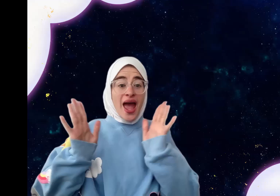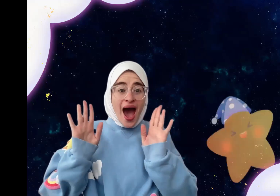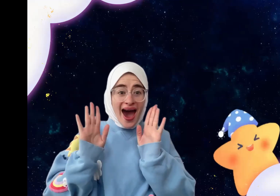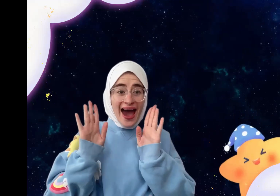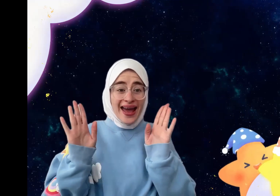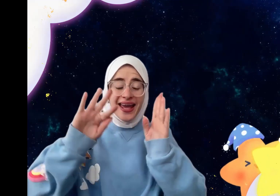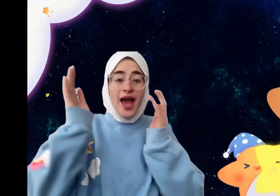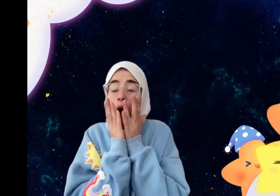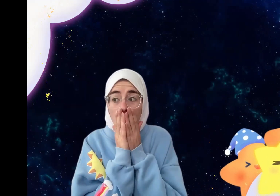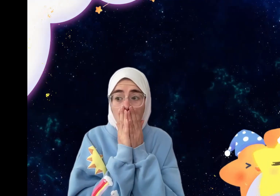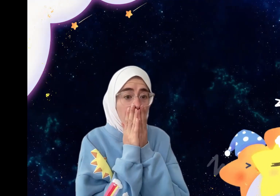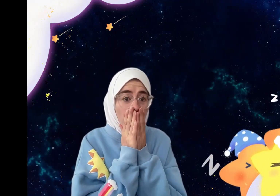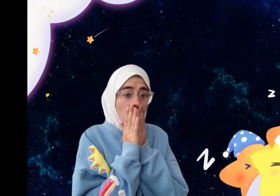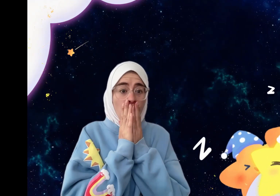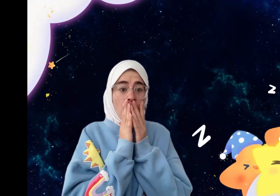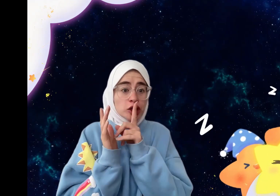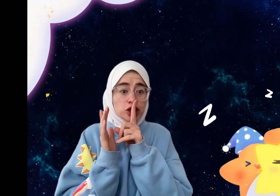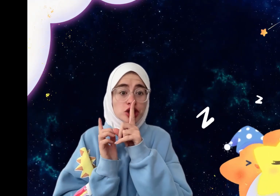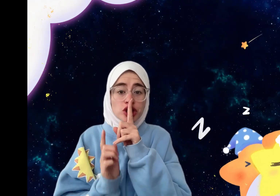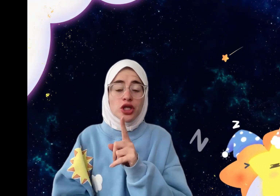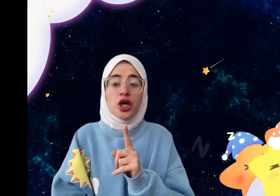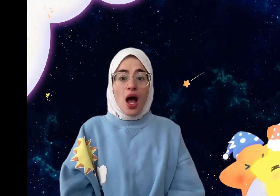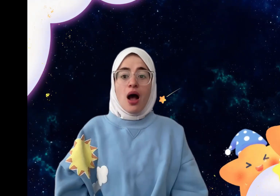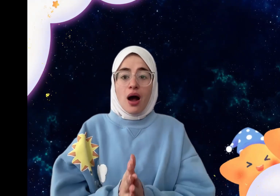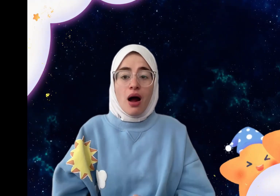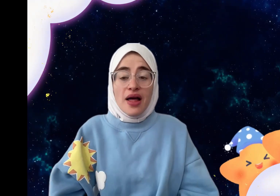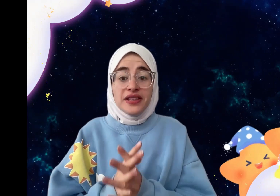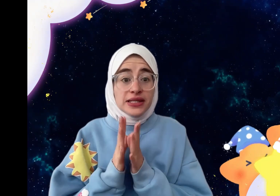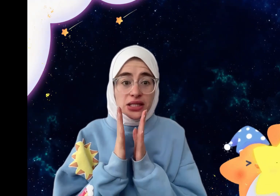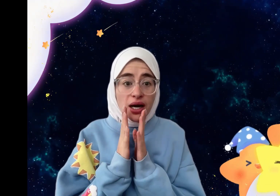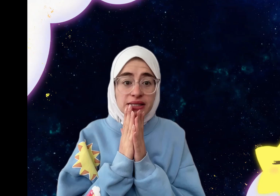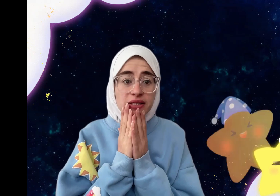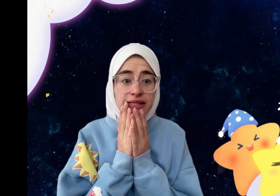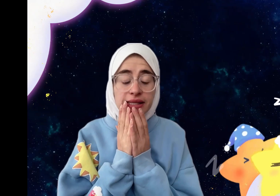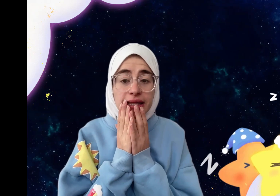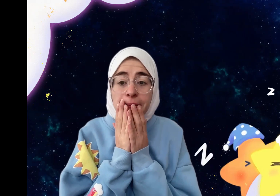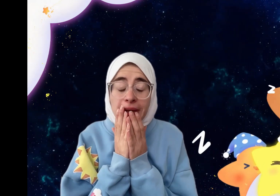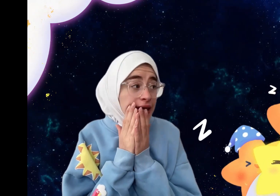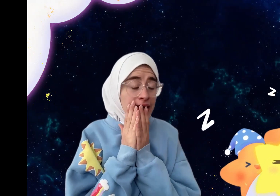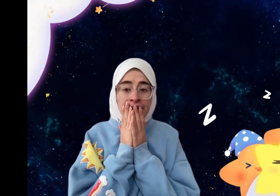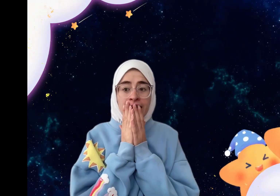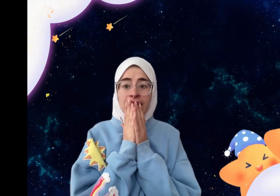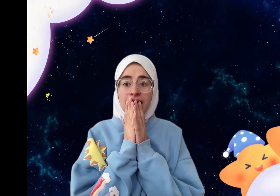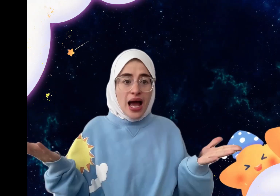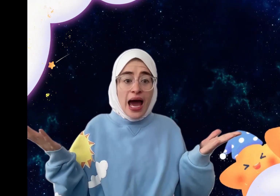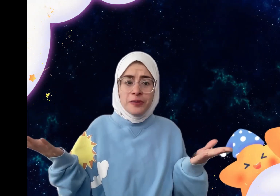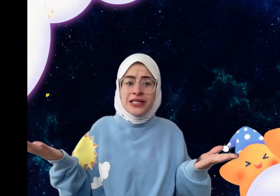Hi! Oh, shh! The stars are sleeping! How many